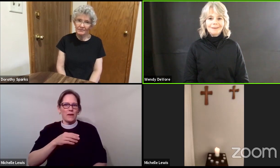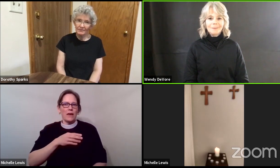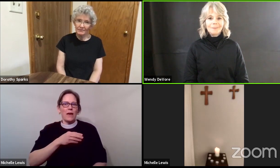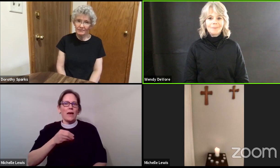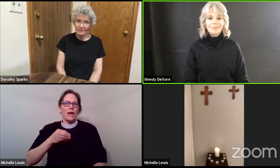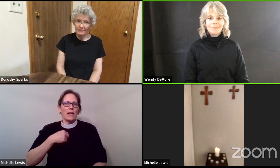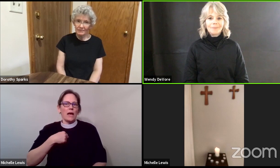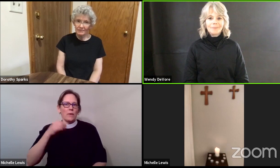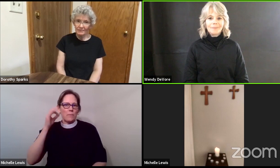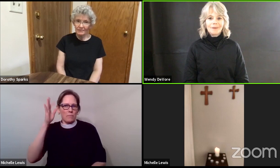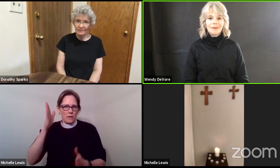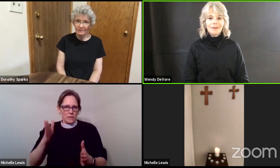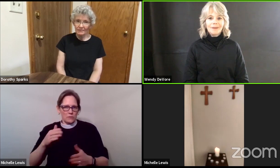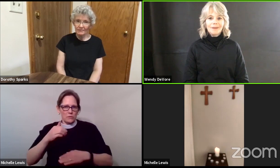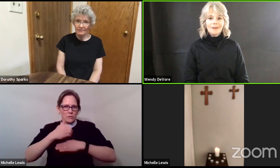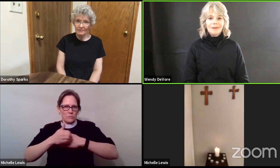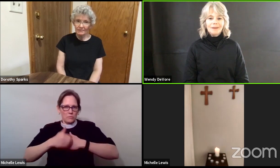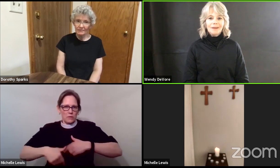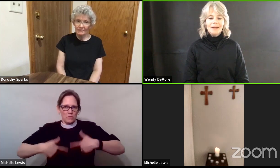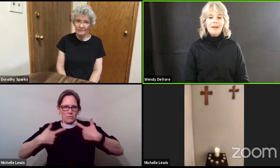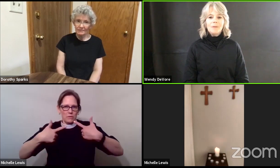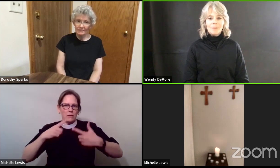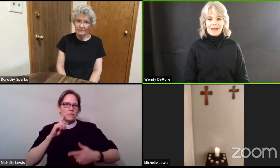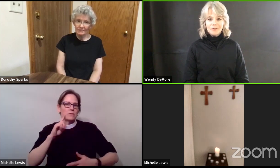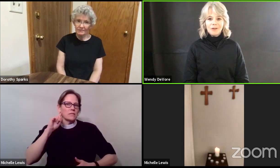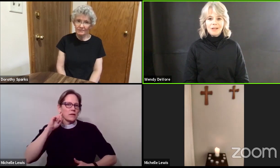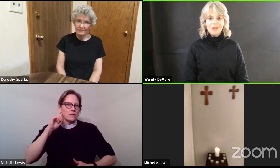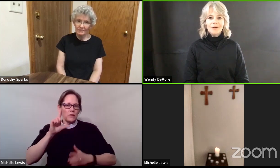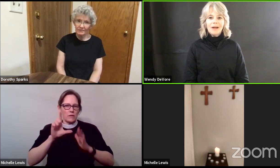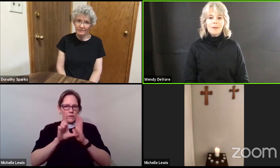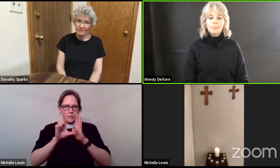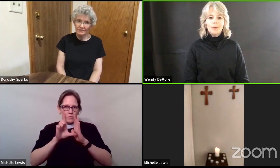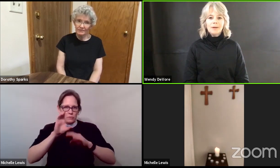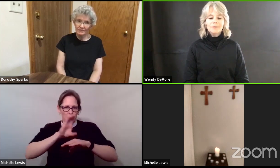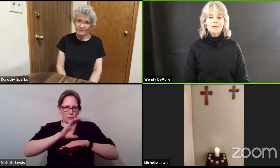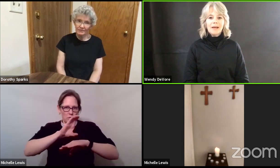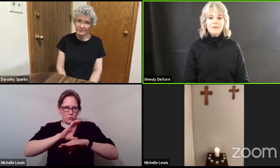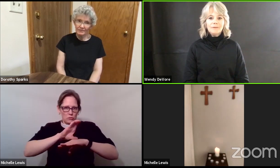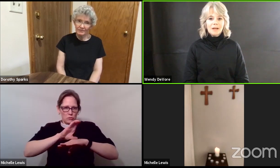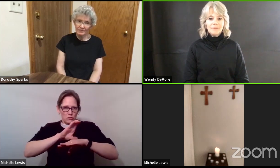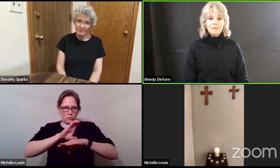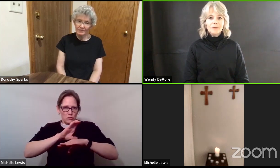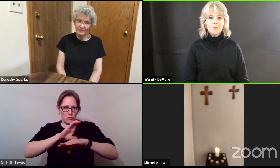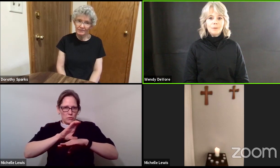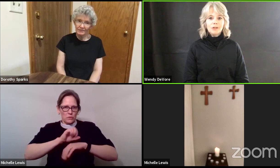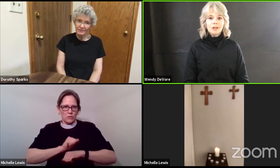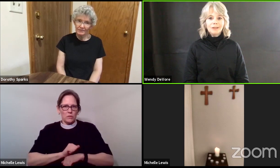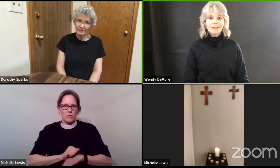and I'm the pastor here at Bread of Life Deaf Lutheran Church.